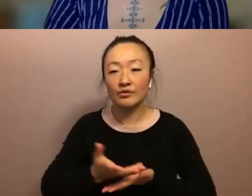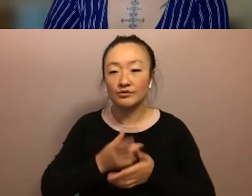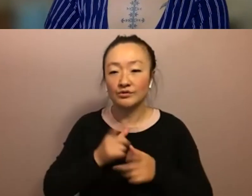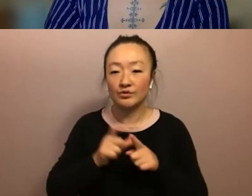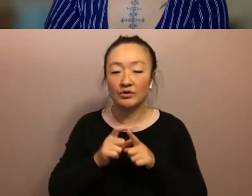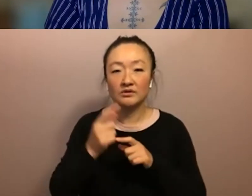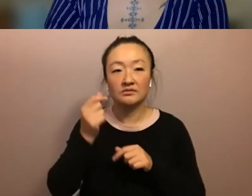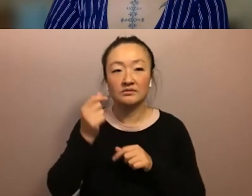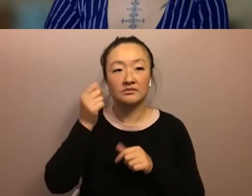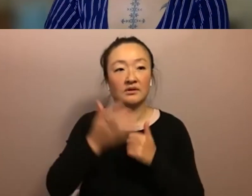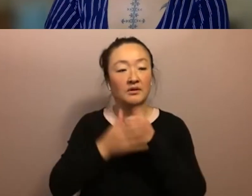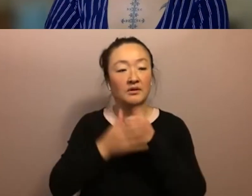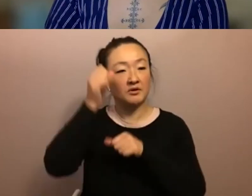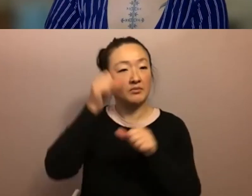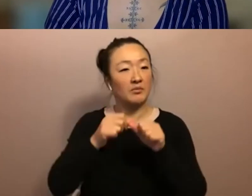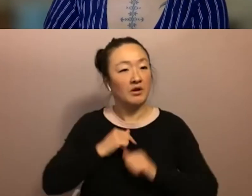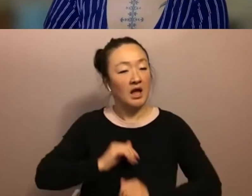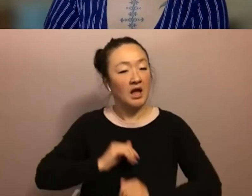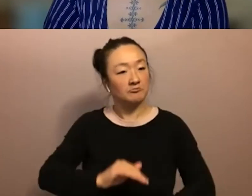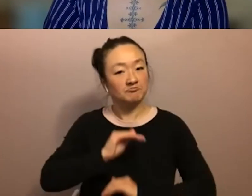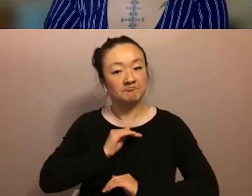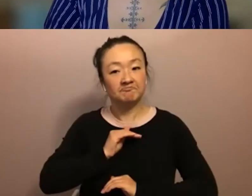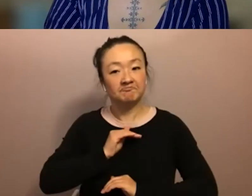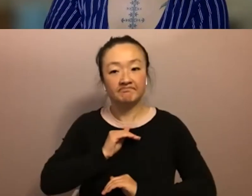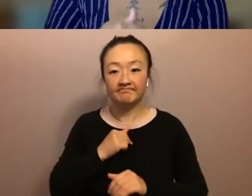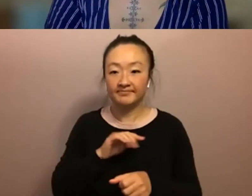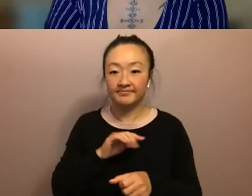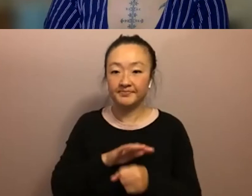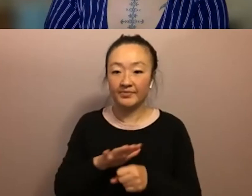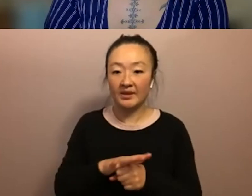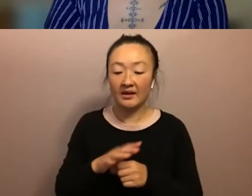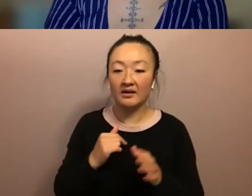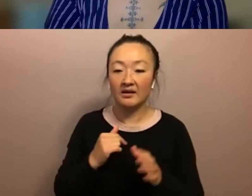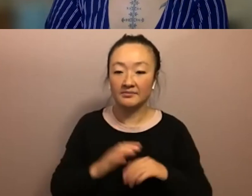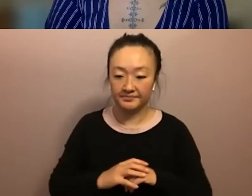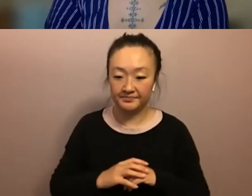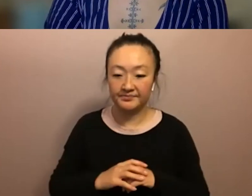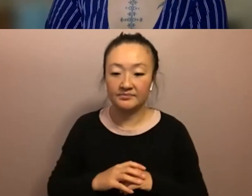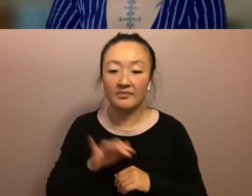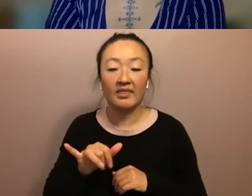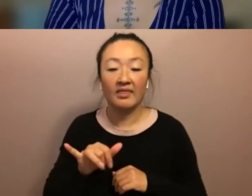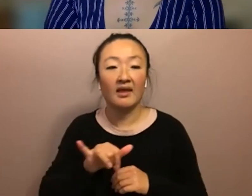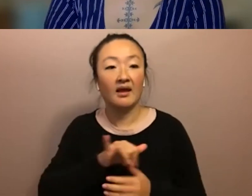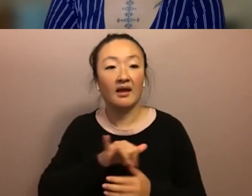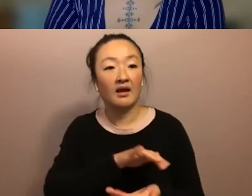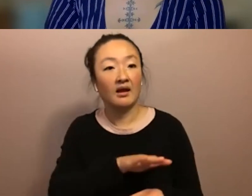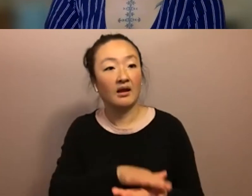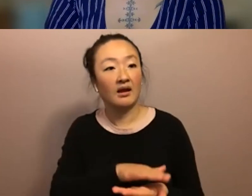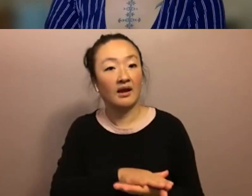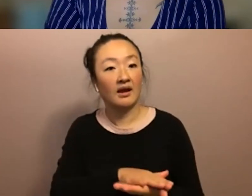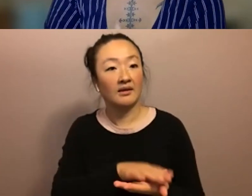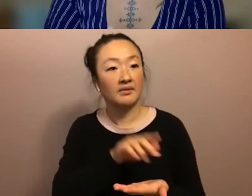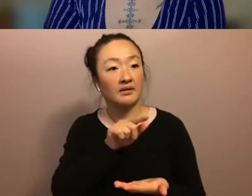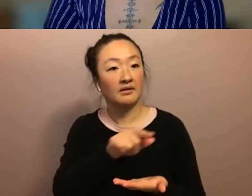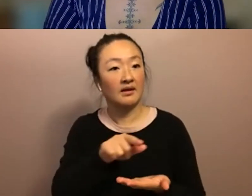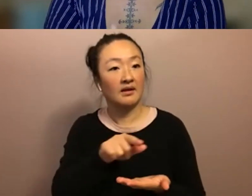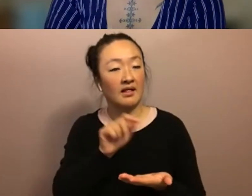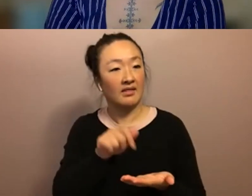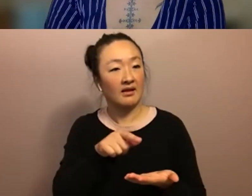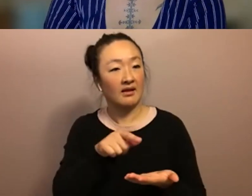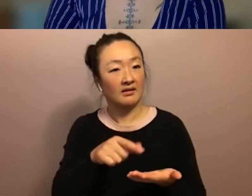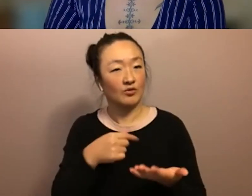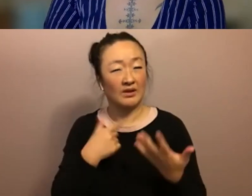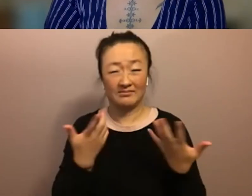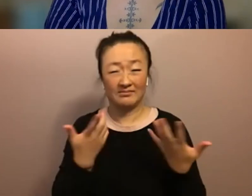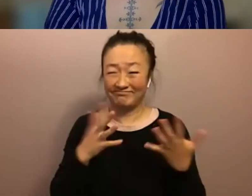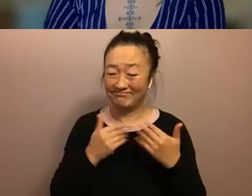me that i'm enough and i'm beyond what the academy can actually hold of me um with our water with our